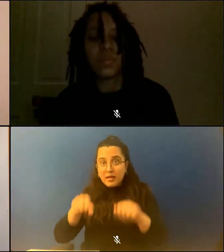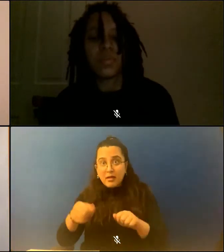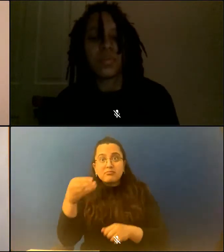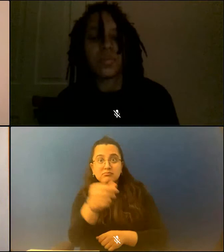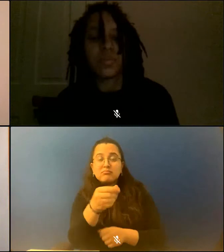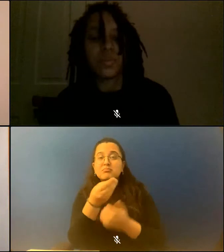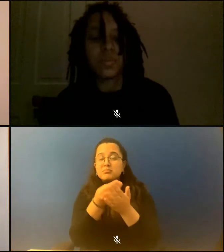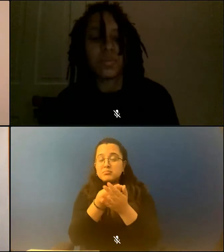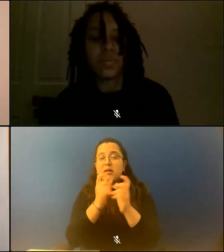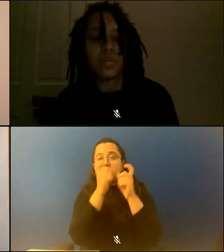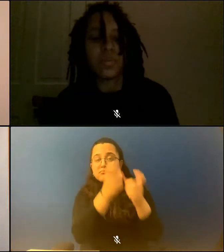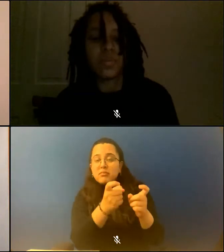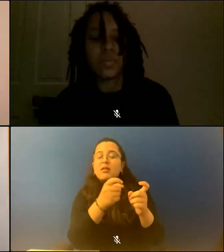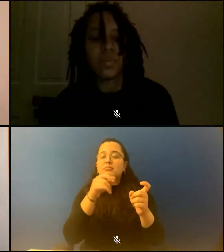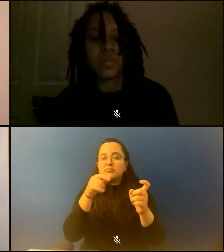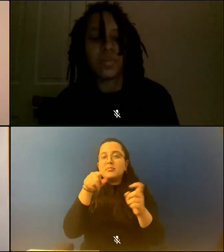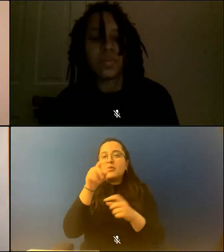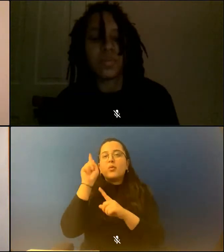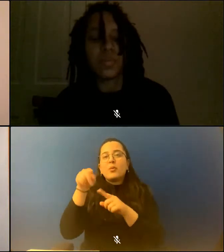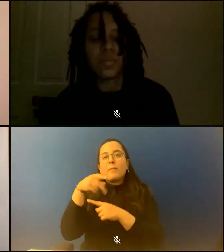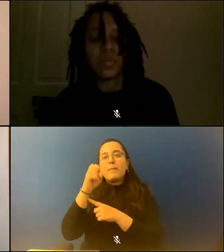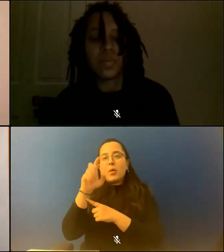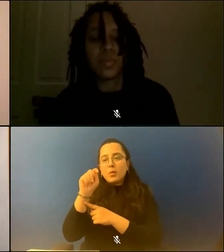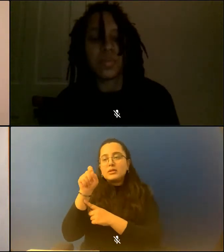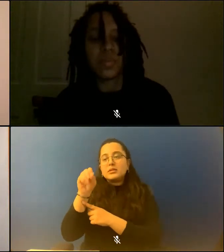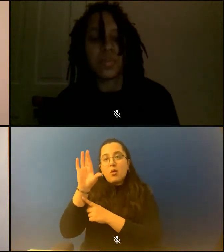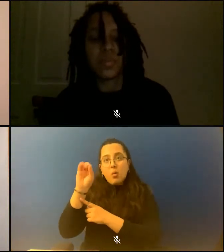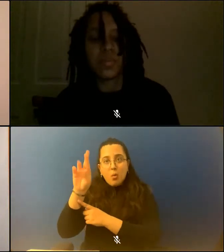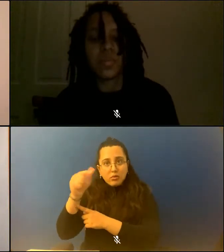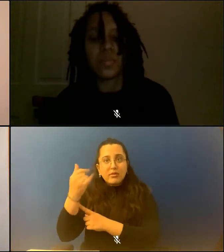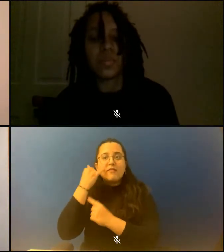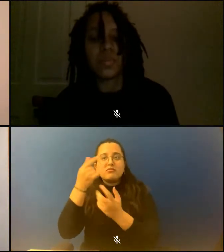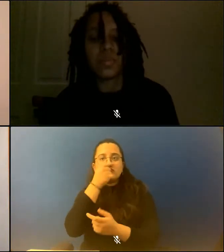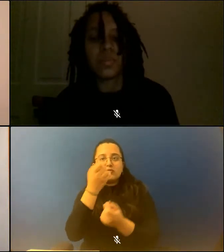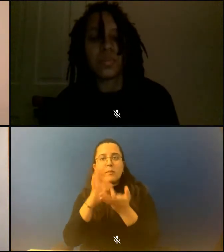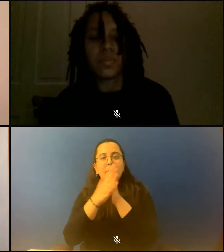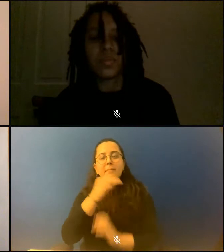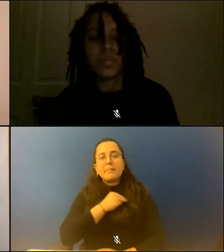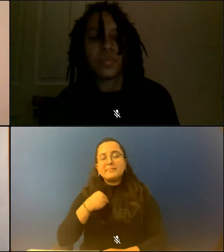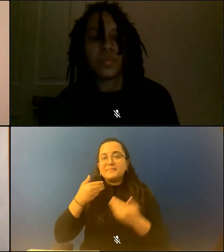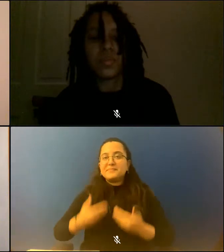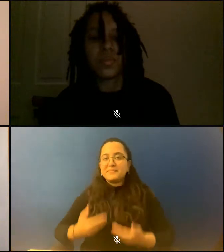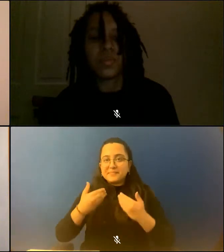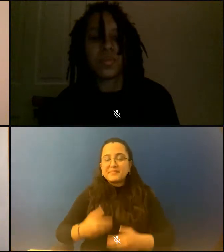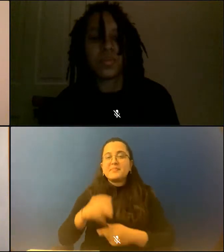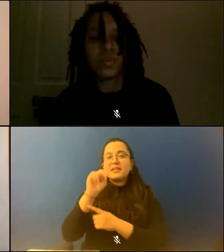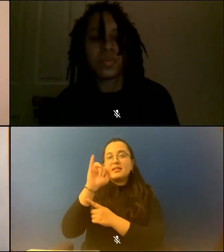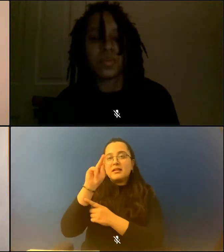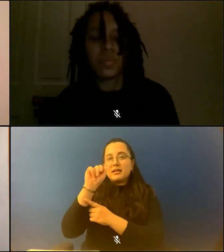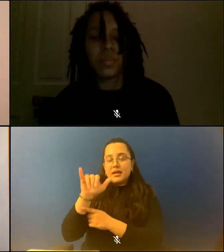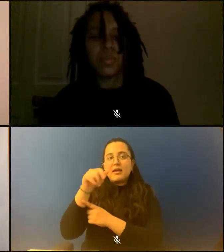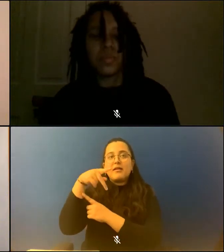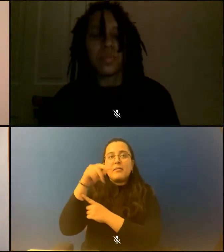or visit poets.org and learn more about becoming a member. My name is Nikai Paredes and I'm the Senior Programs